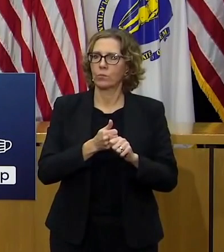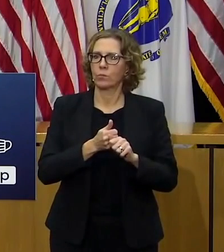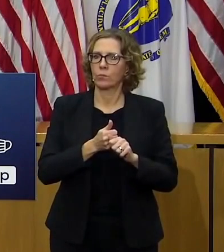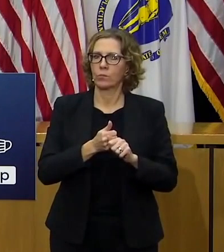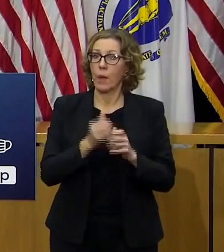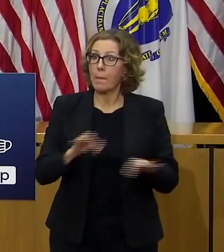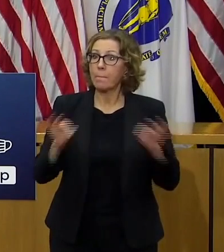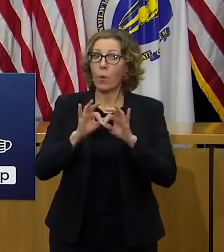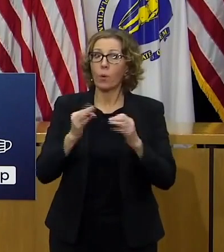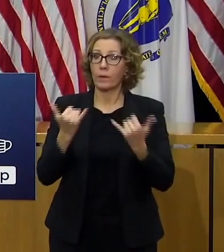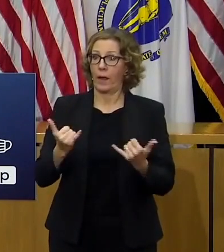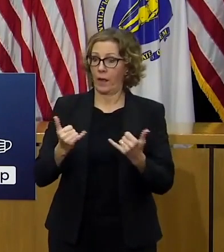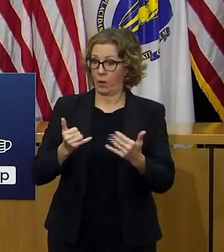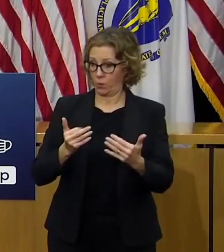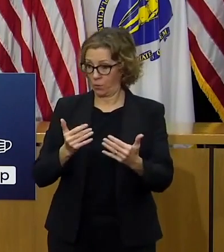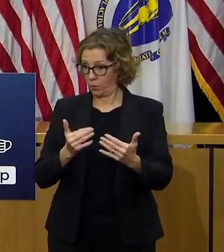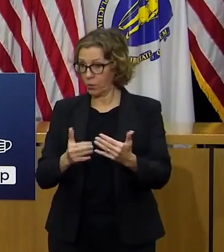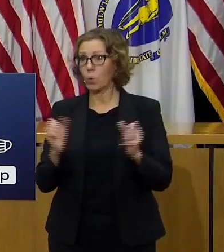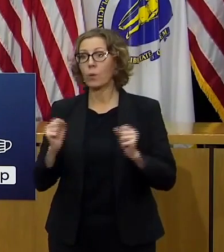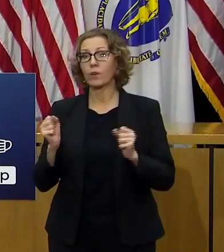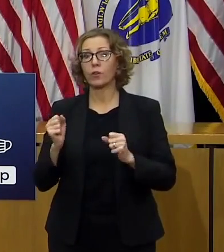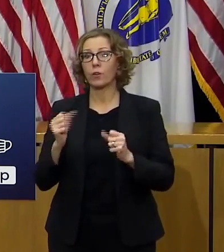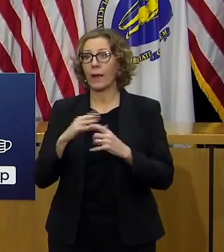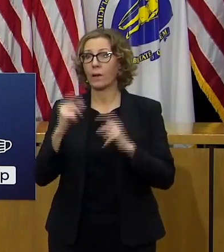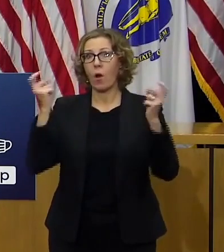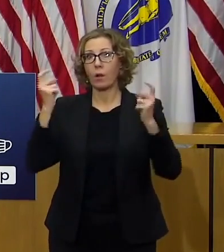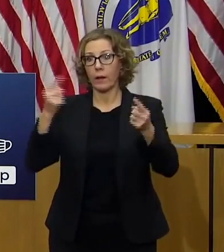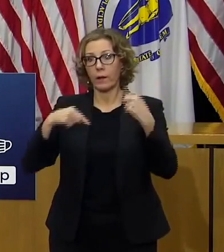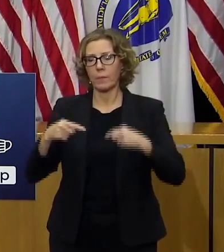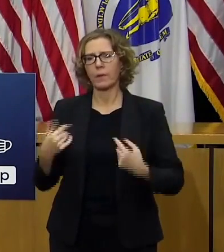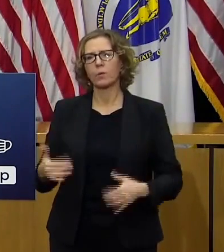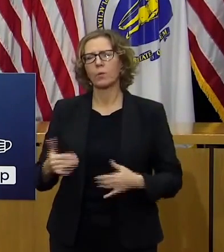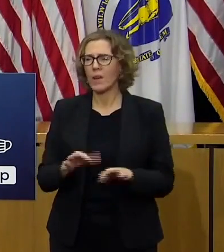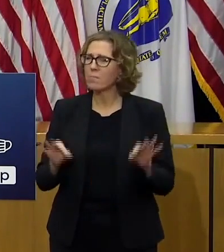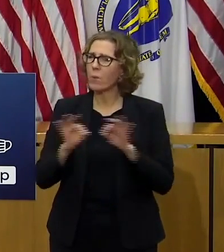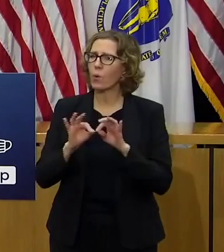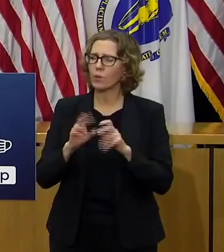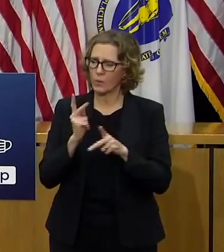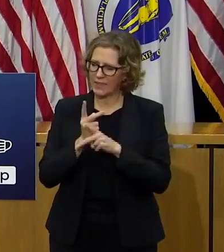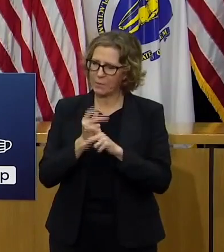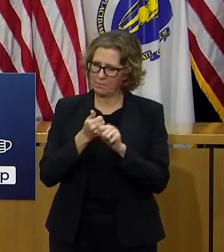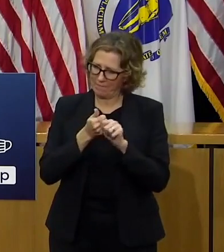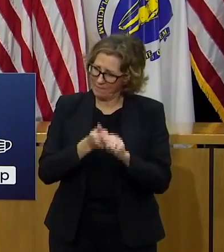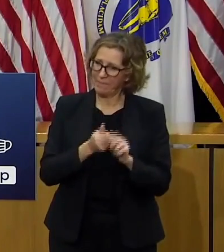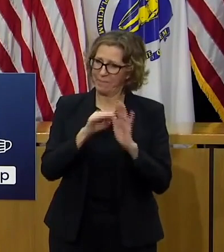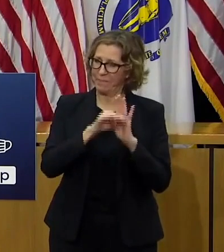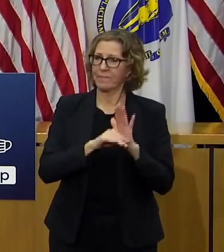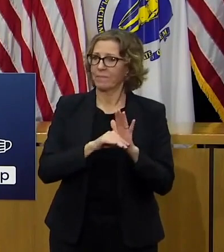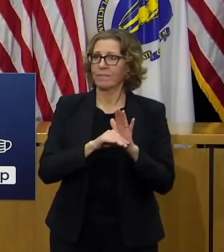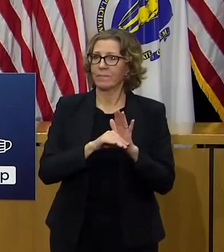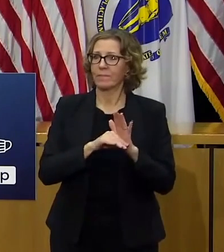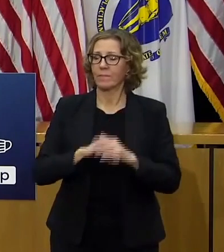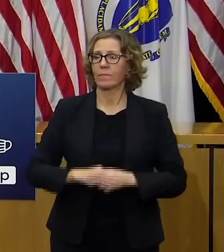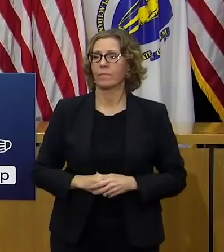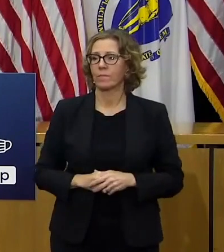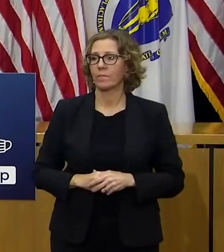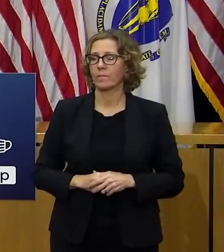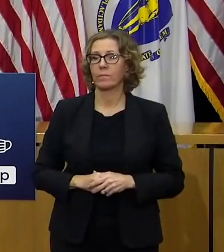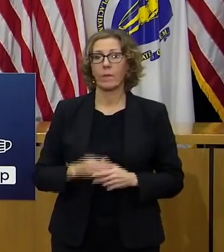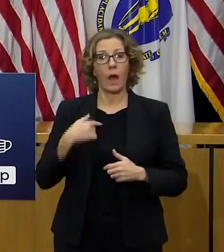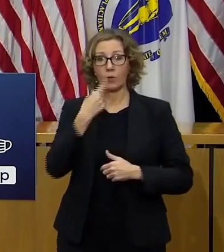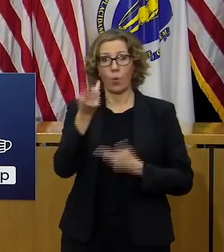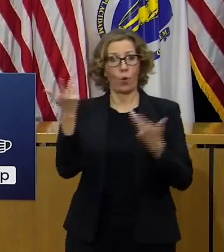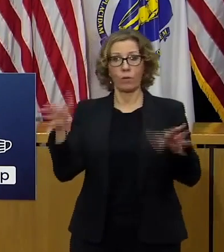and i've also talked before about the fact that you know my wife and my circle of friends has gotten very small